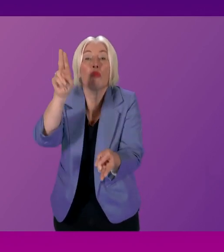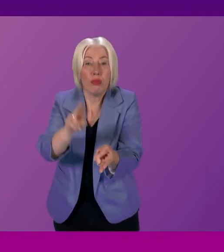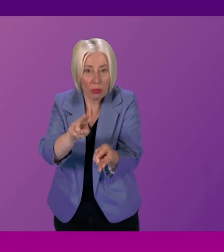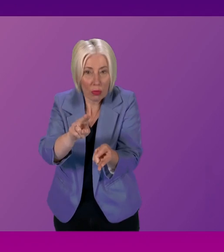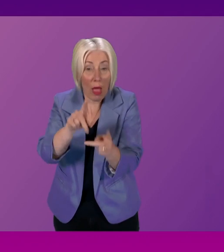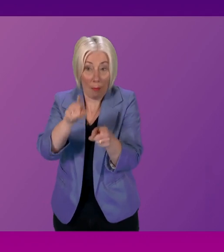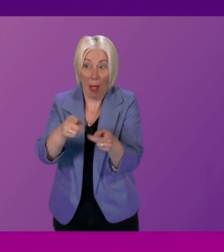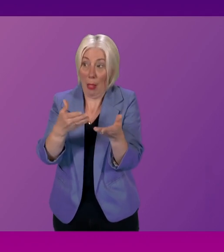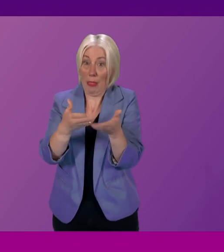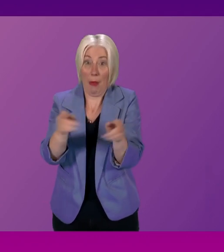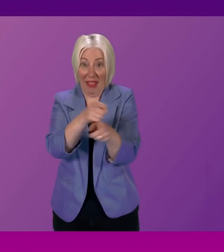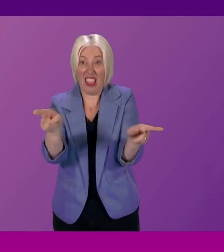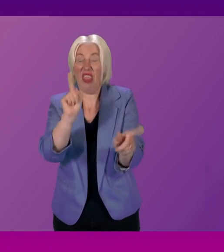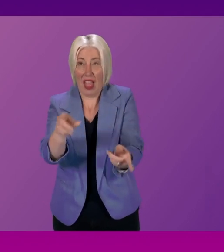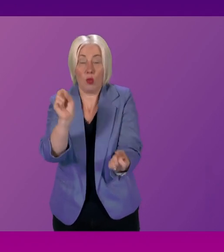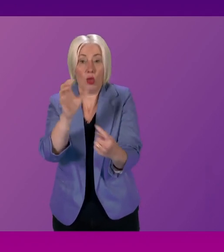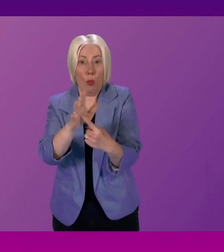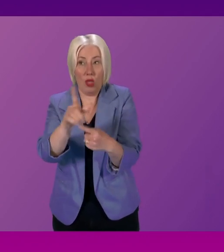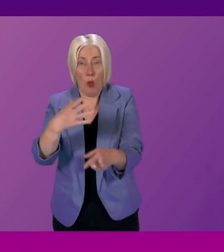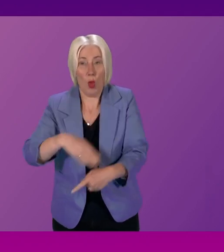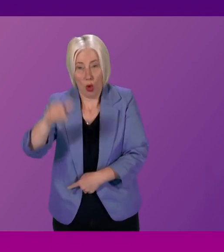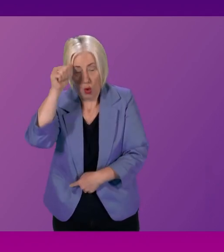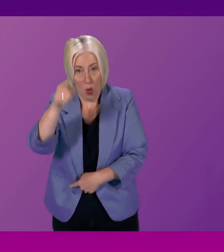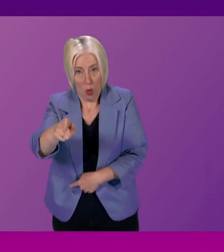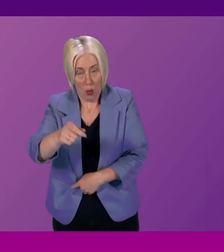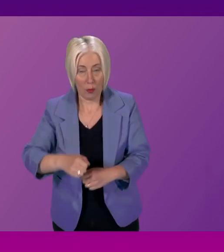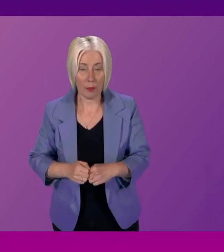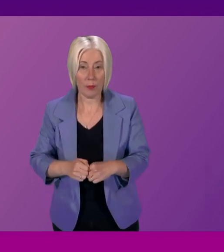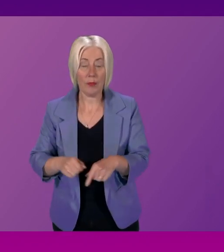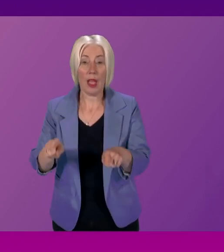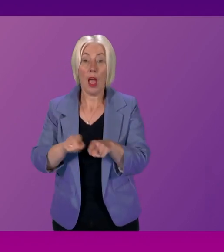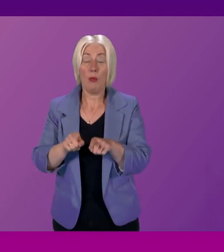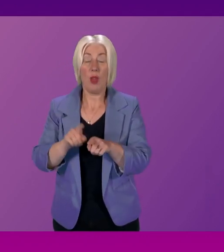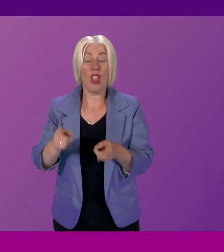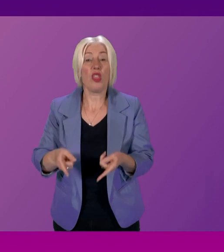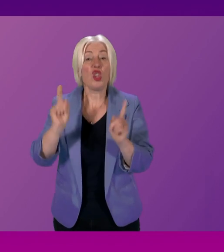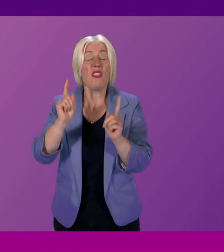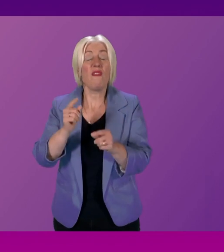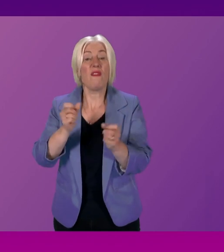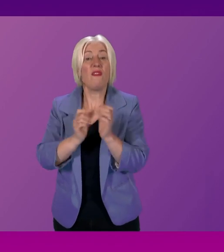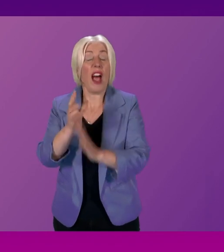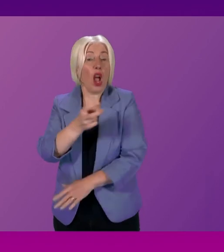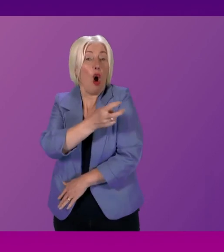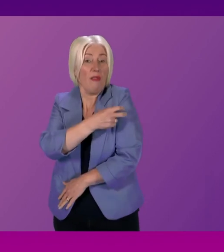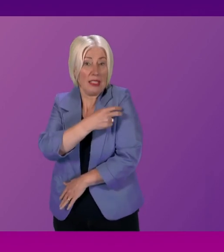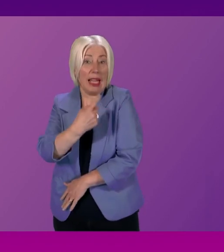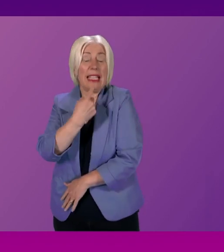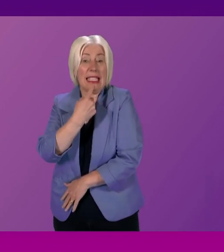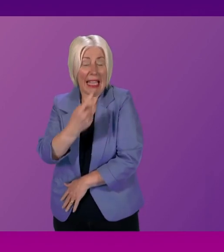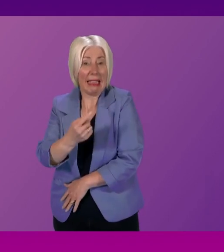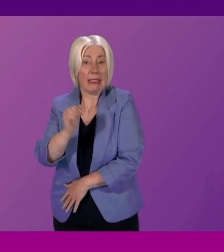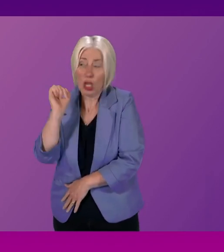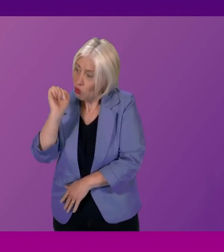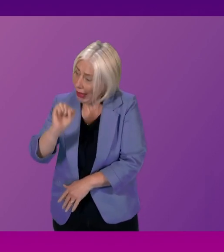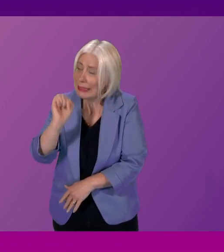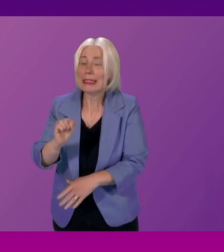course, the public care most about. And I will also quote Chief Fire Officer David Farris because, Anna Sarwar is right, there